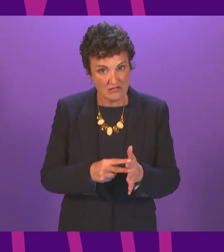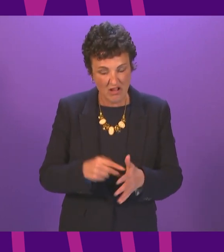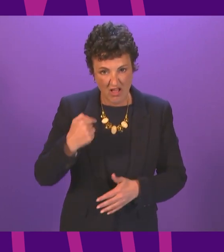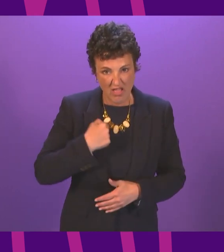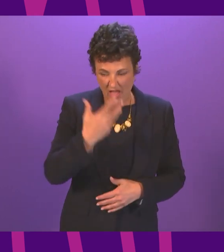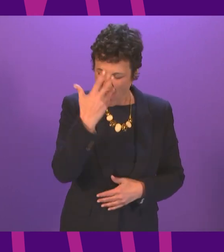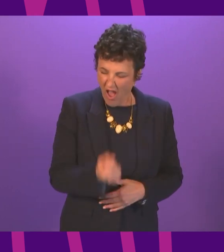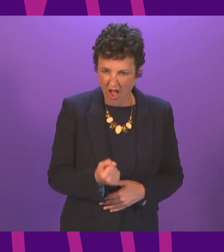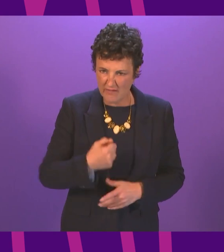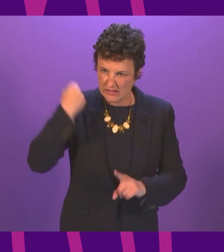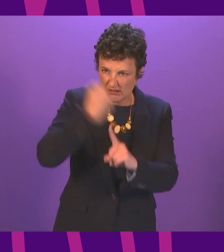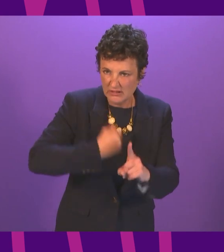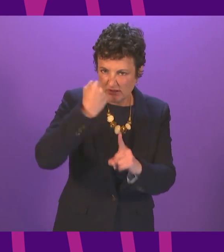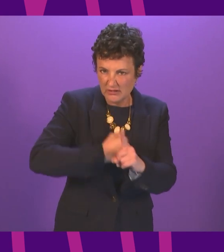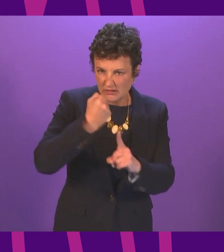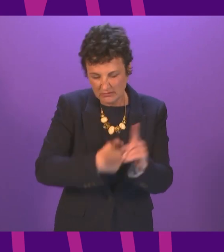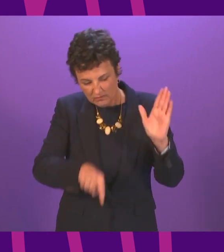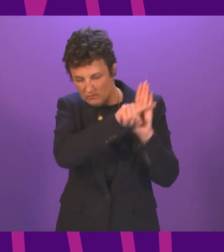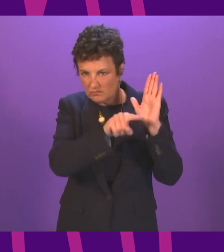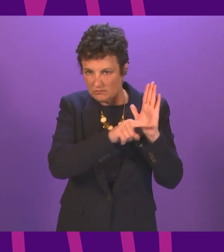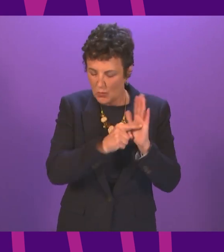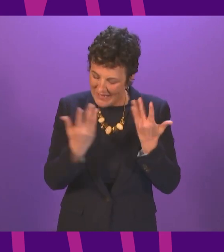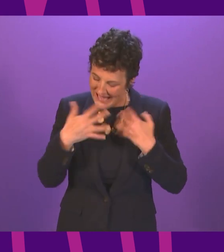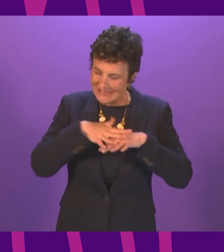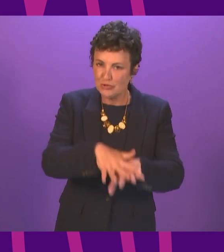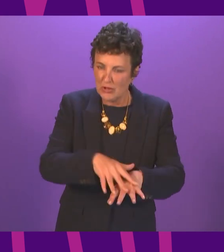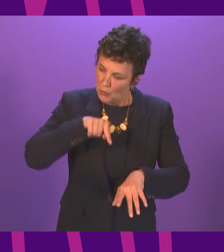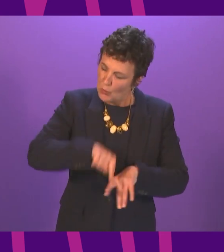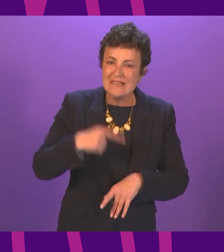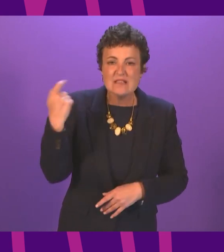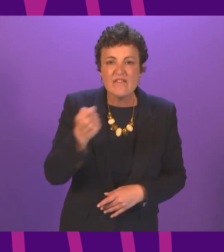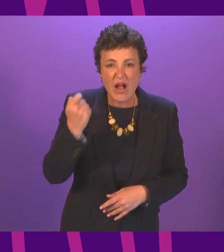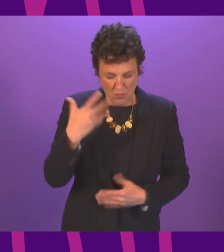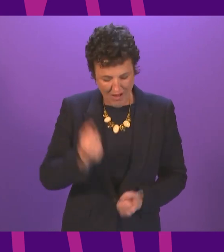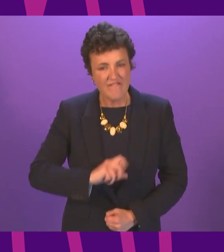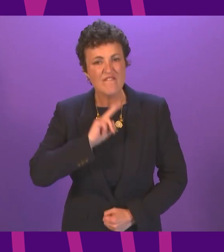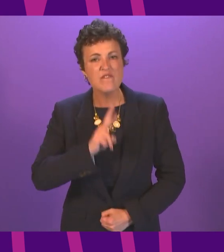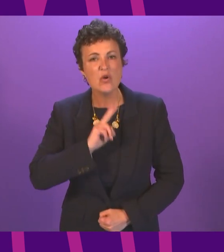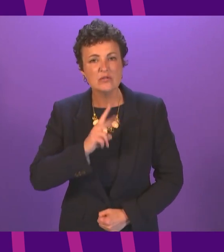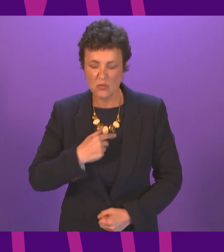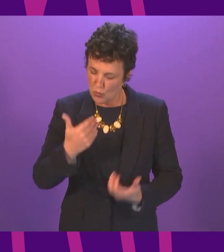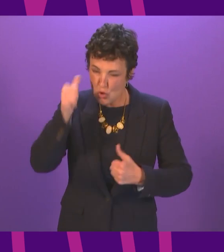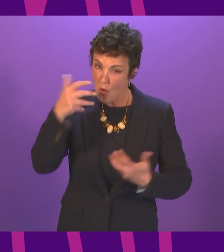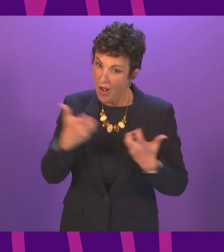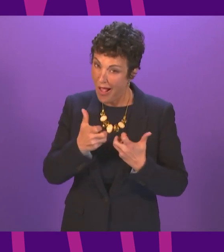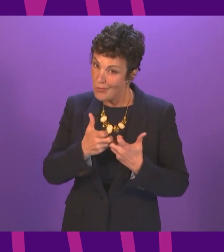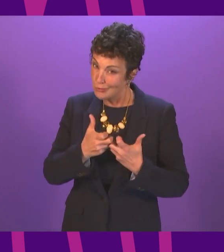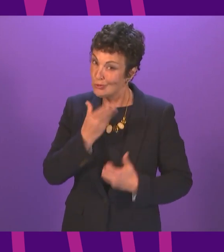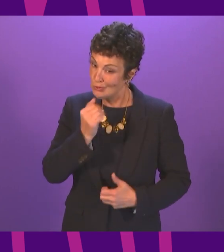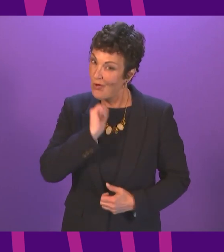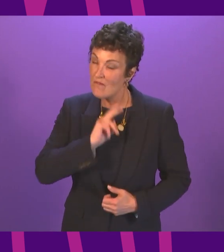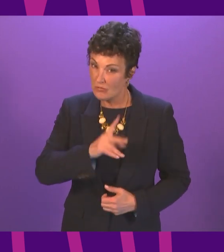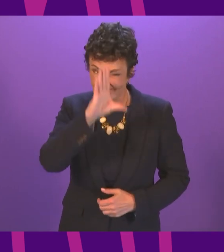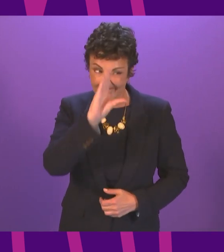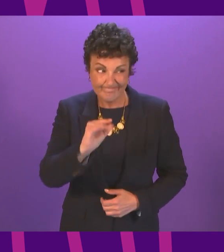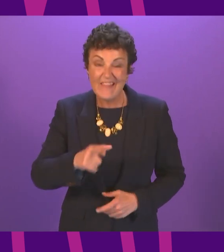-earned protections we integrated and we survived we have our voice and we know how to use it and I have to say there